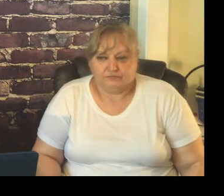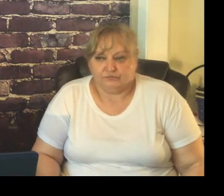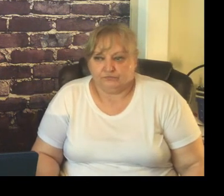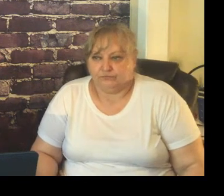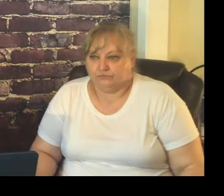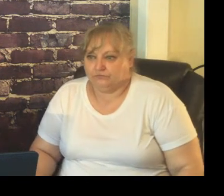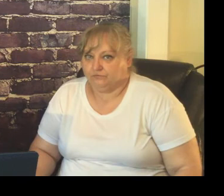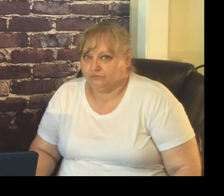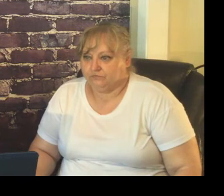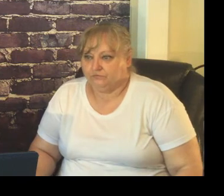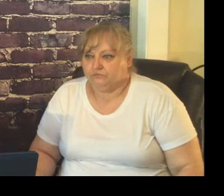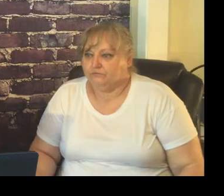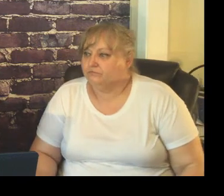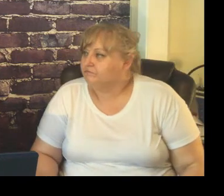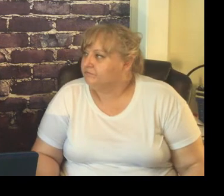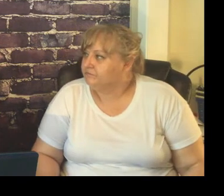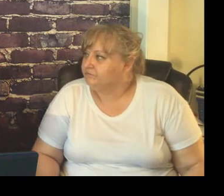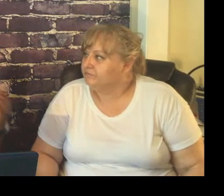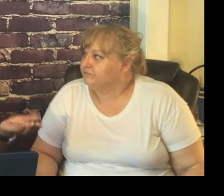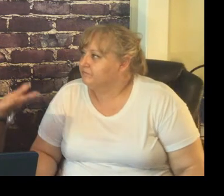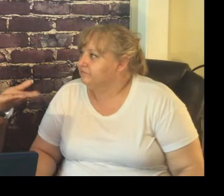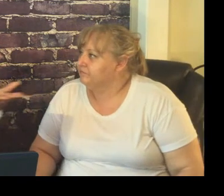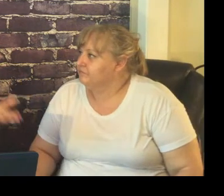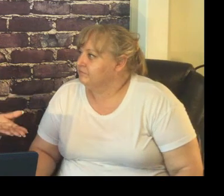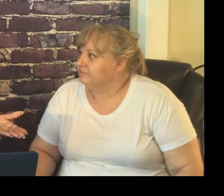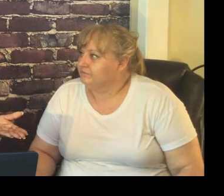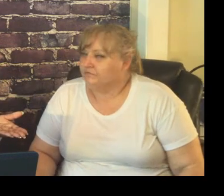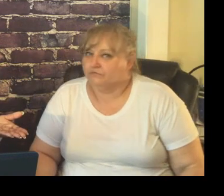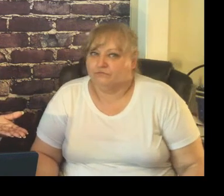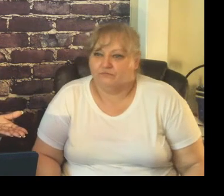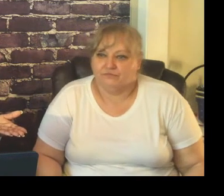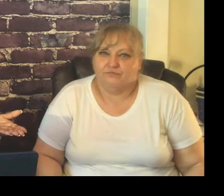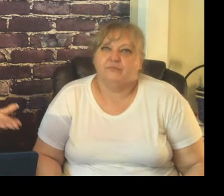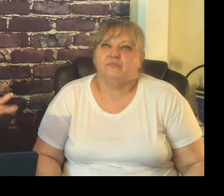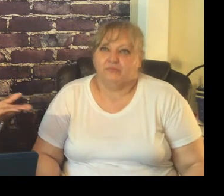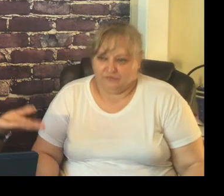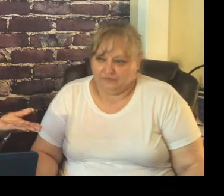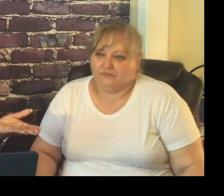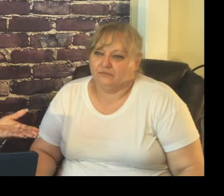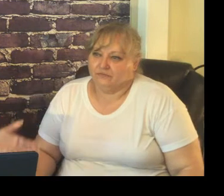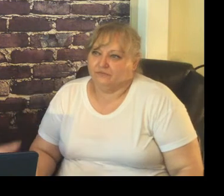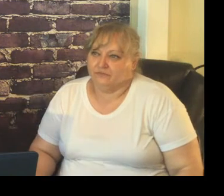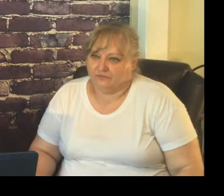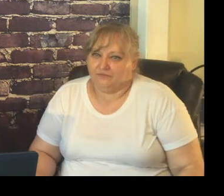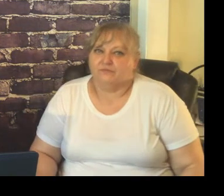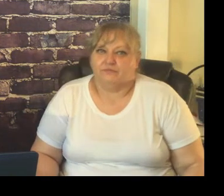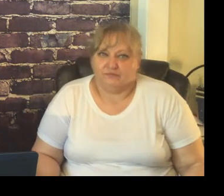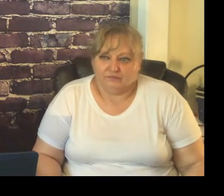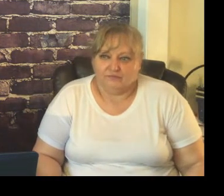can use and use your colleagues go see what they do if you know there's somebody in your building